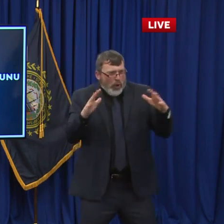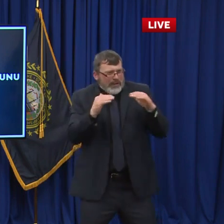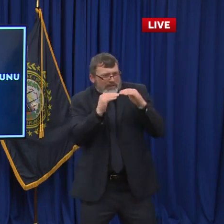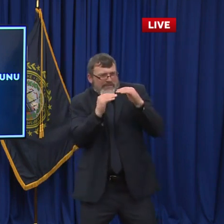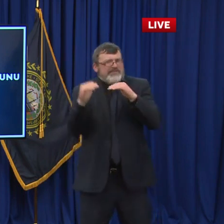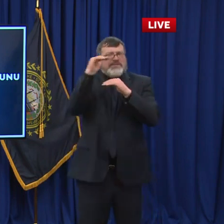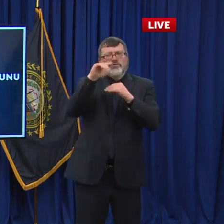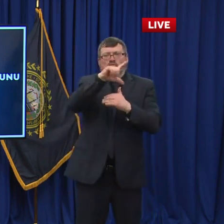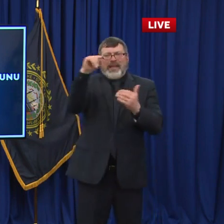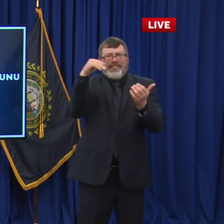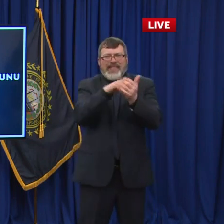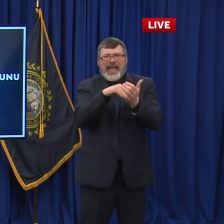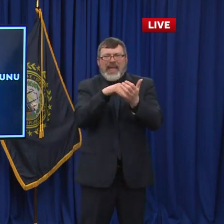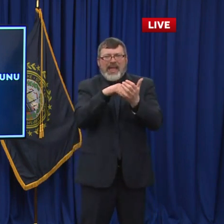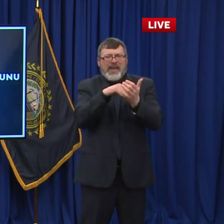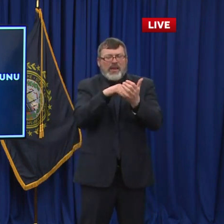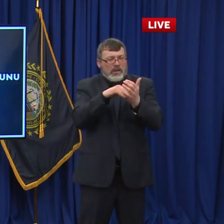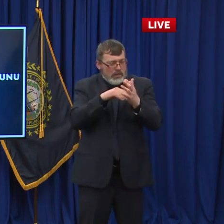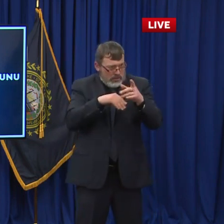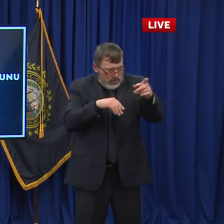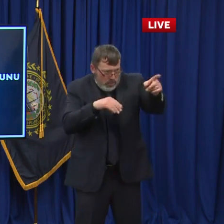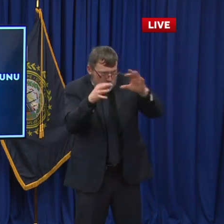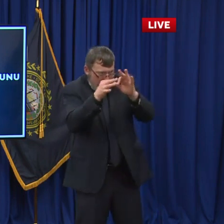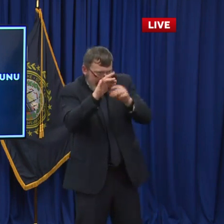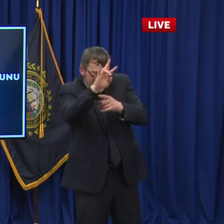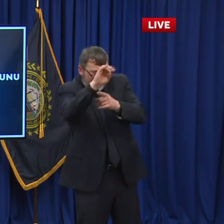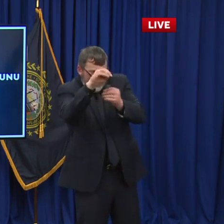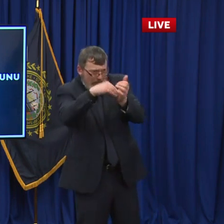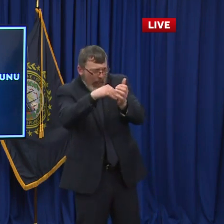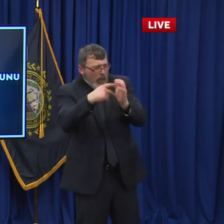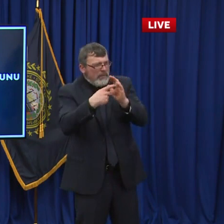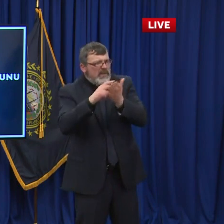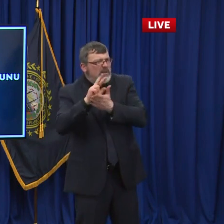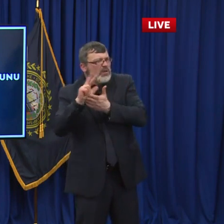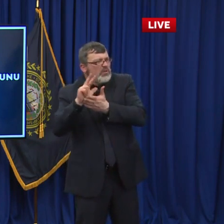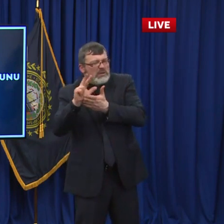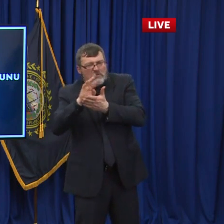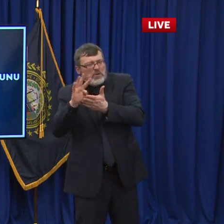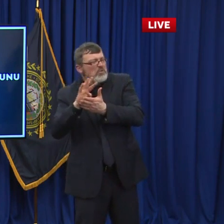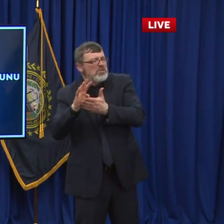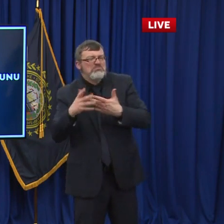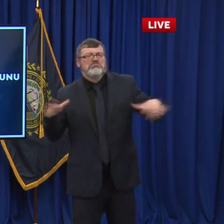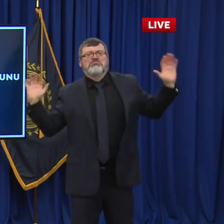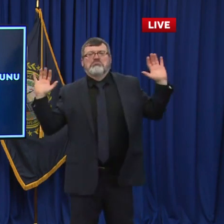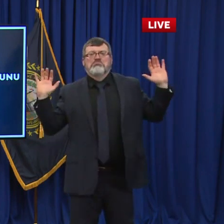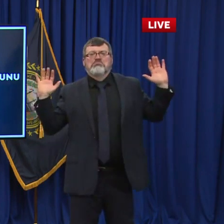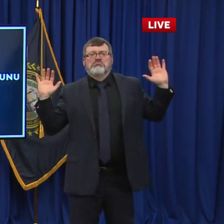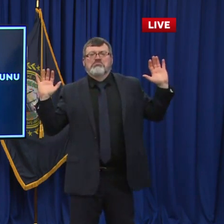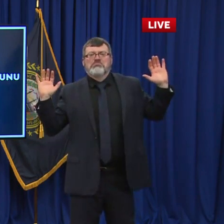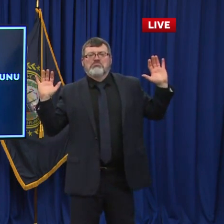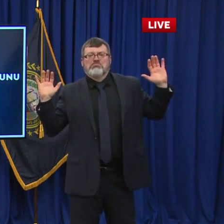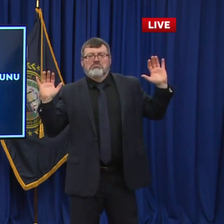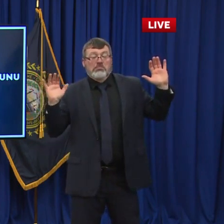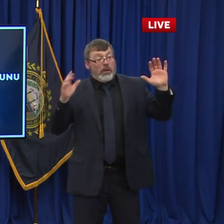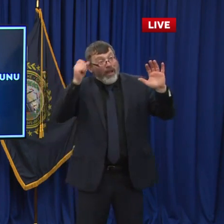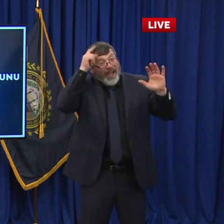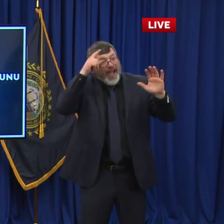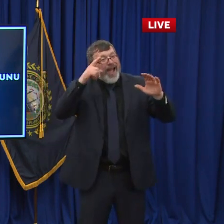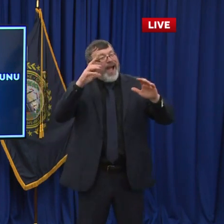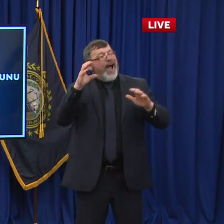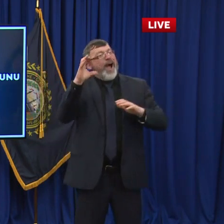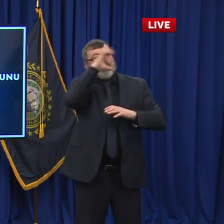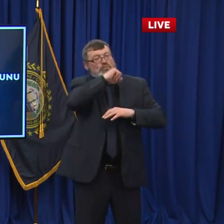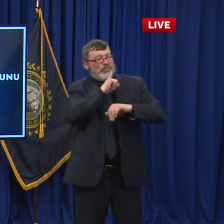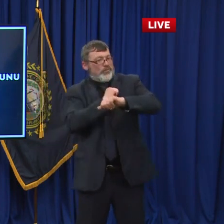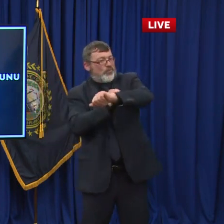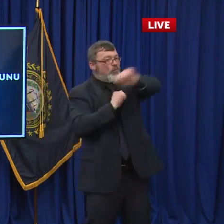then it's not going to be 100 percent. But yeah, we should be able to work through that population in a few weeks. Can we hear